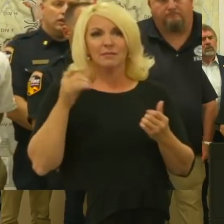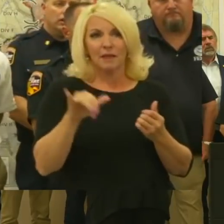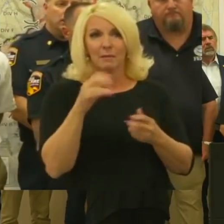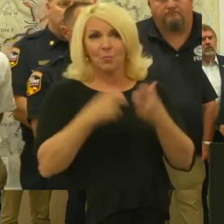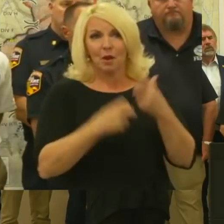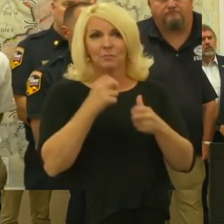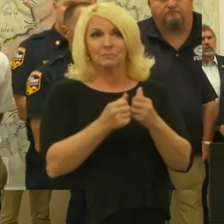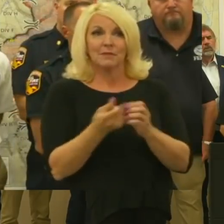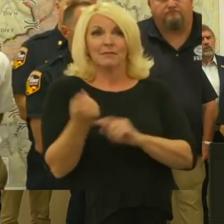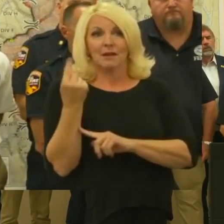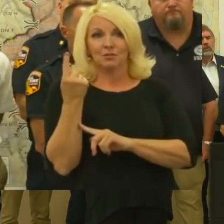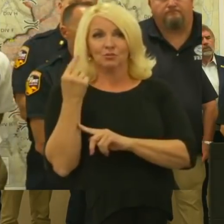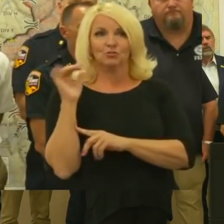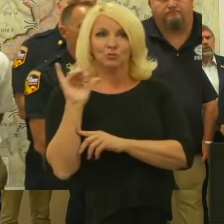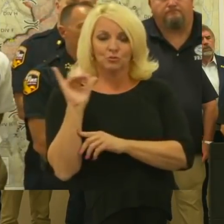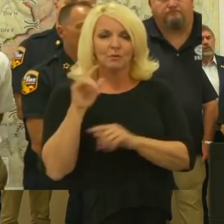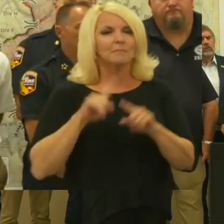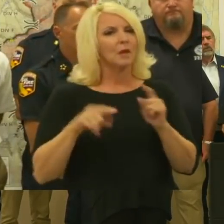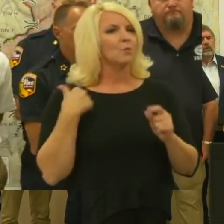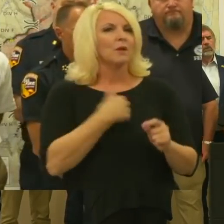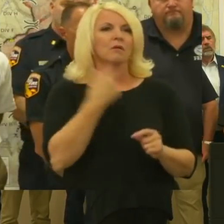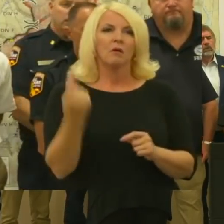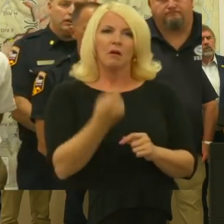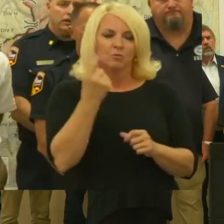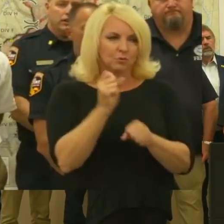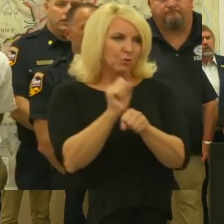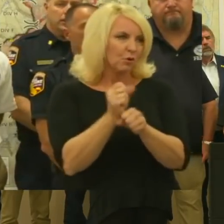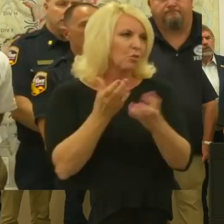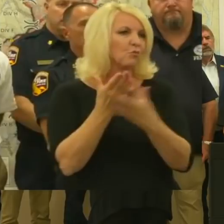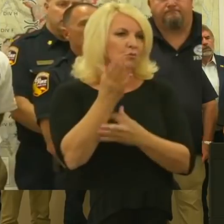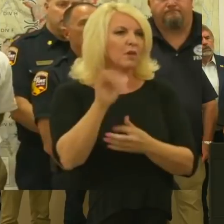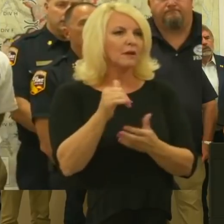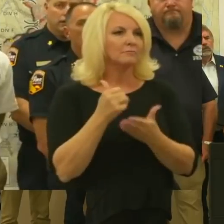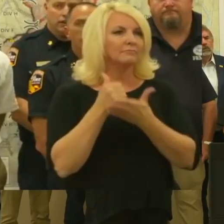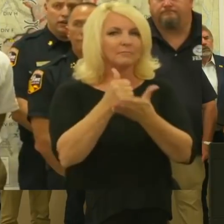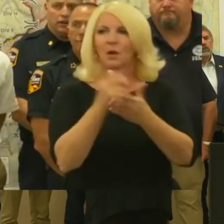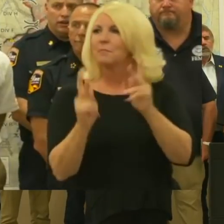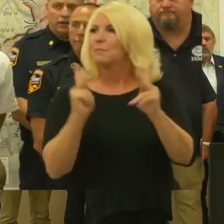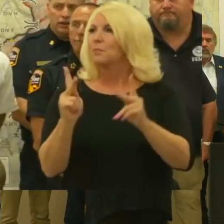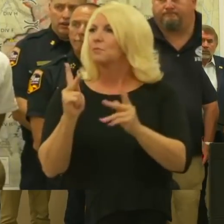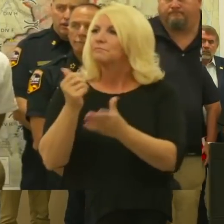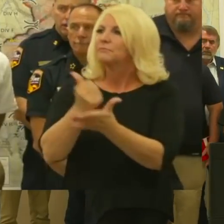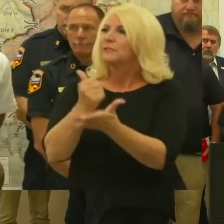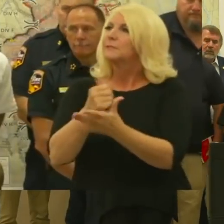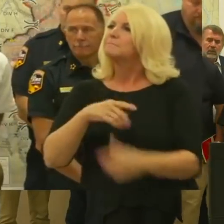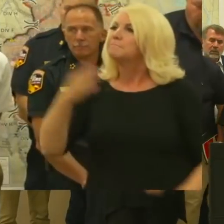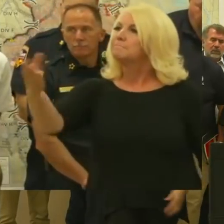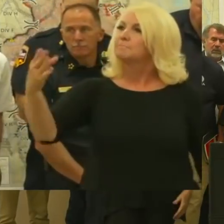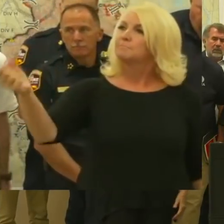worked through it. We'll always work through it to make sure people get the assistance that they need. Yes, sir. So